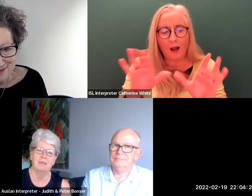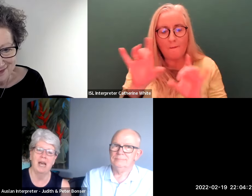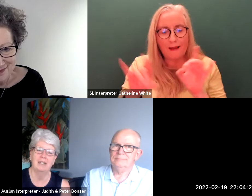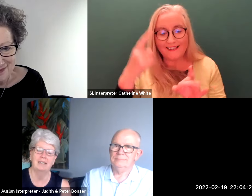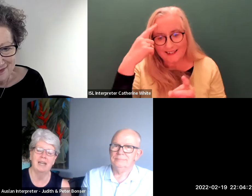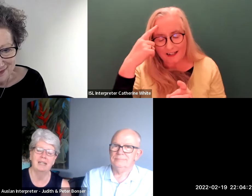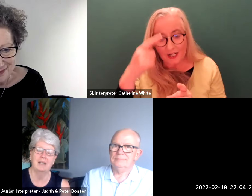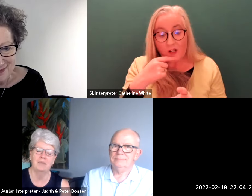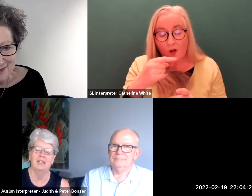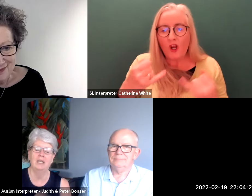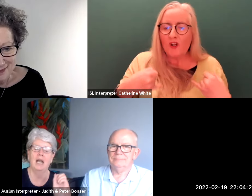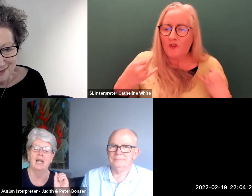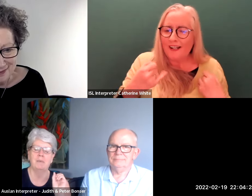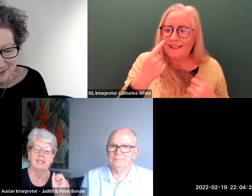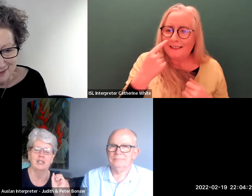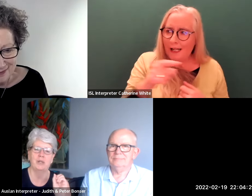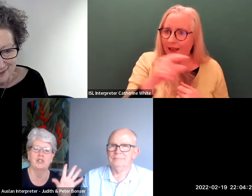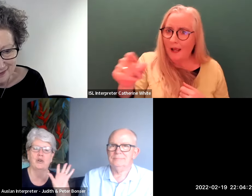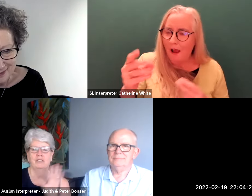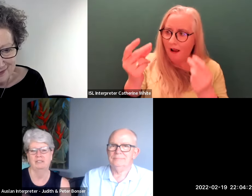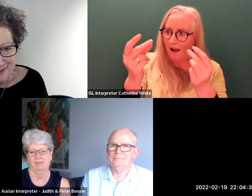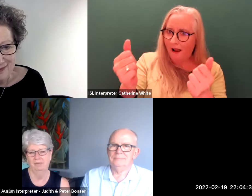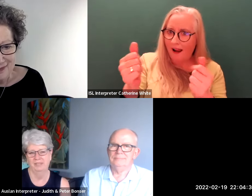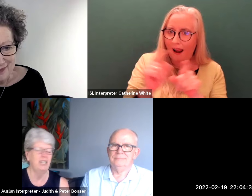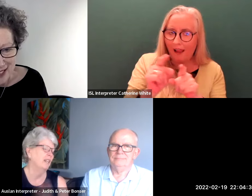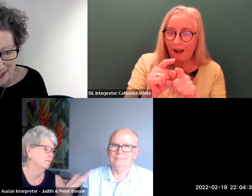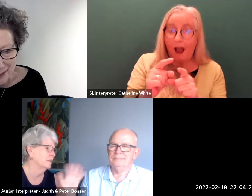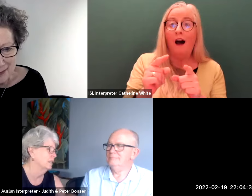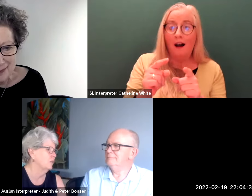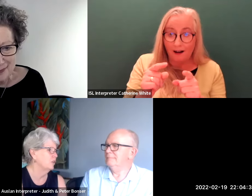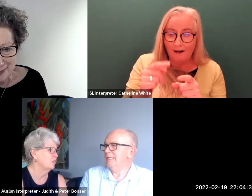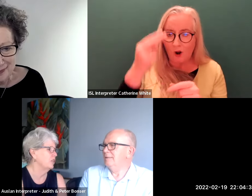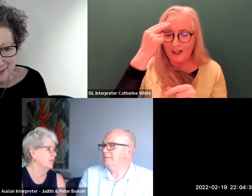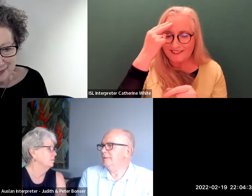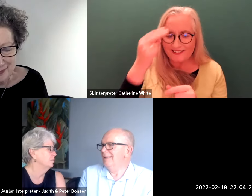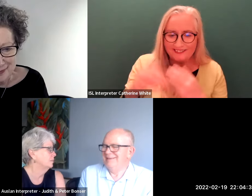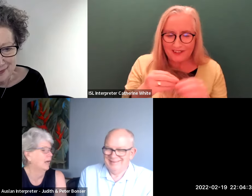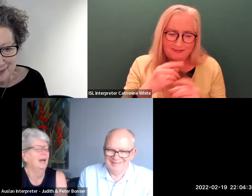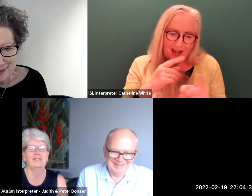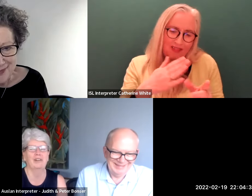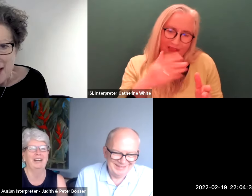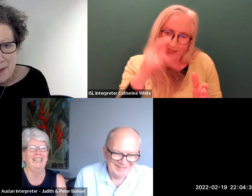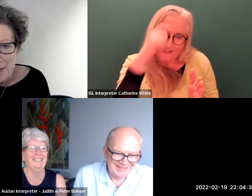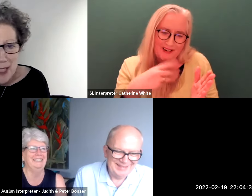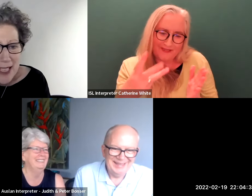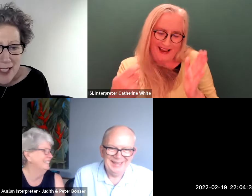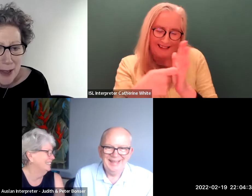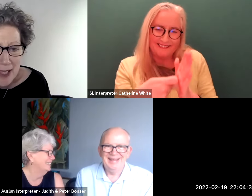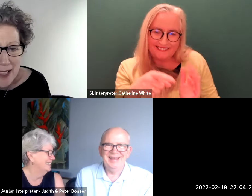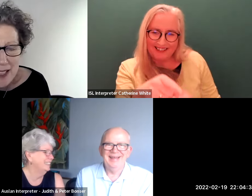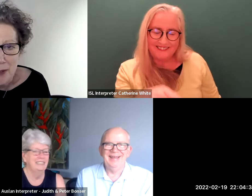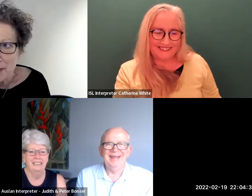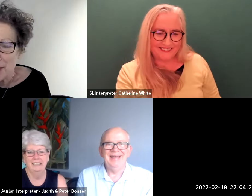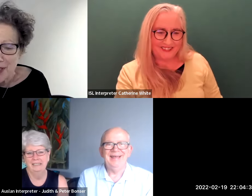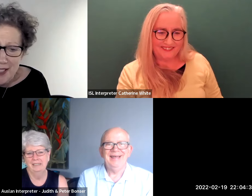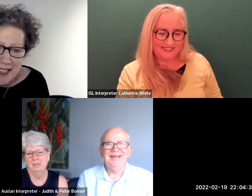to see them understand something the light being switched on anyway i thought i'd throw that in sorry but it's so